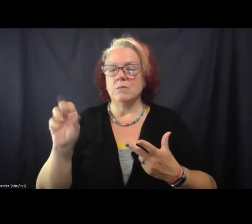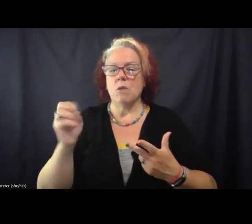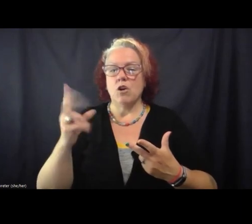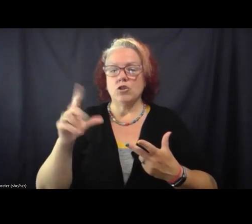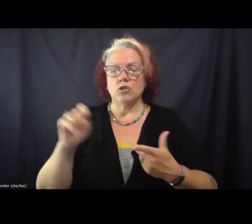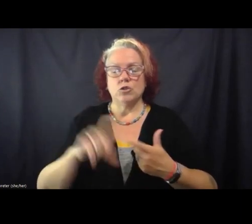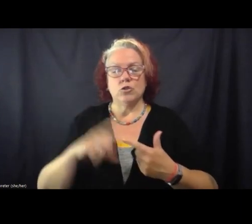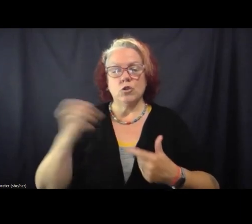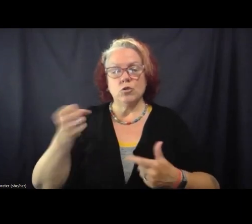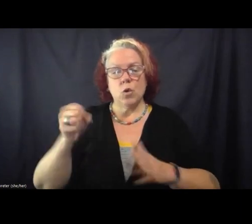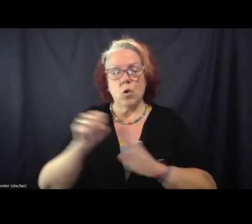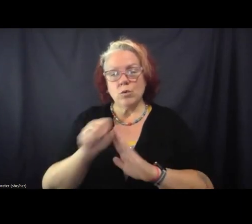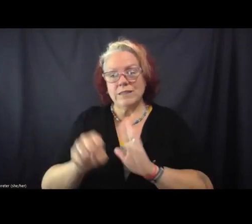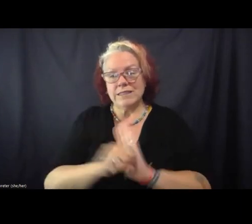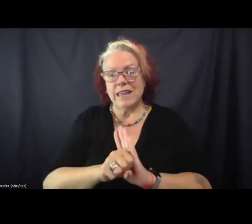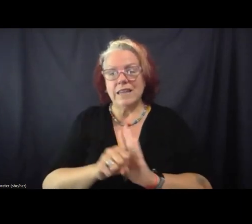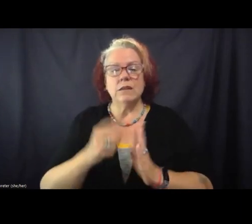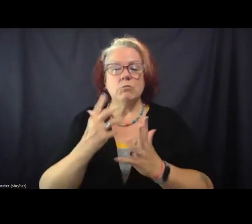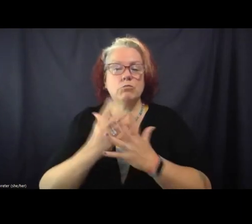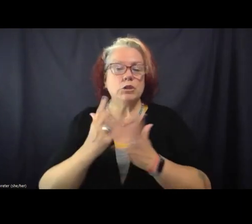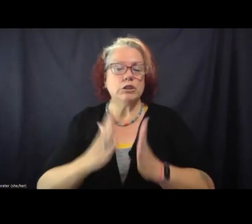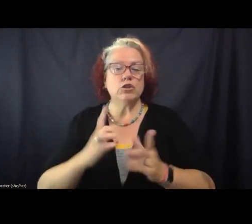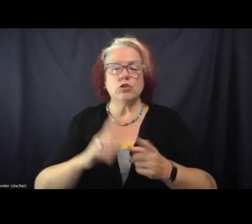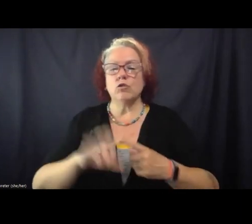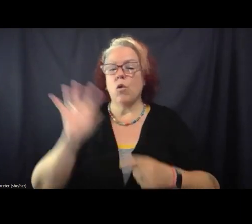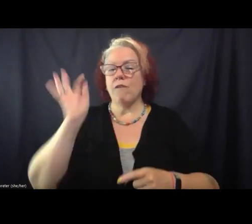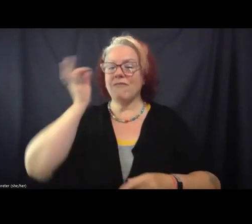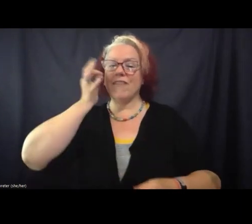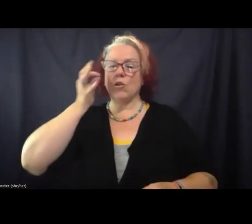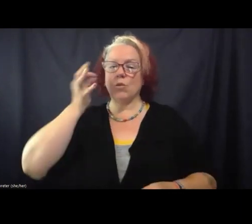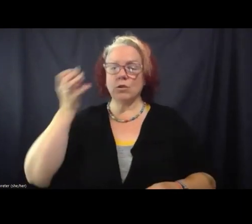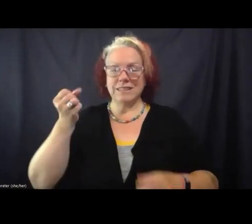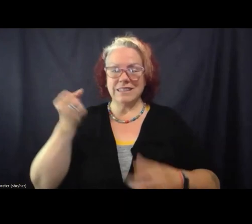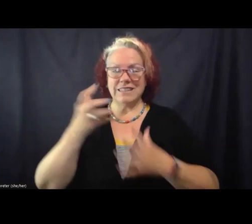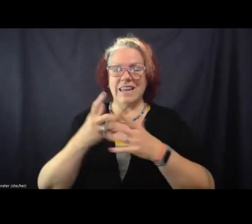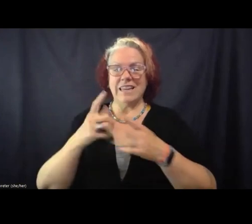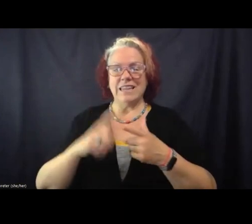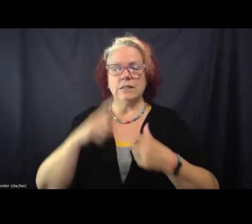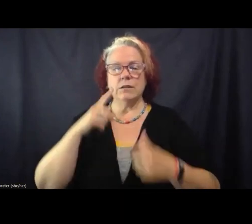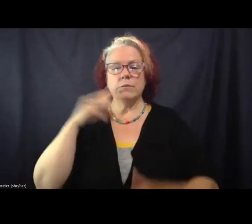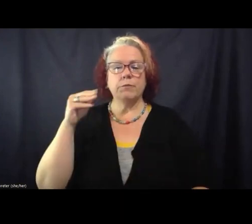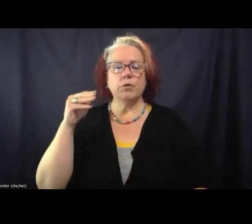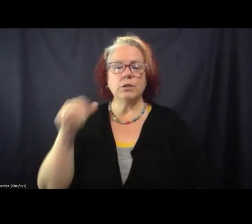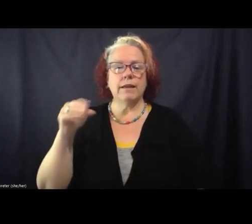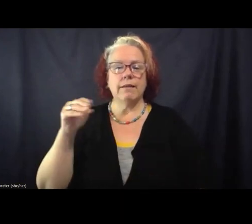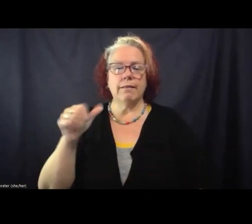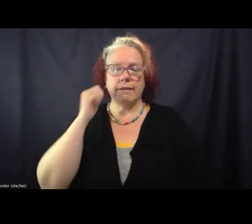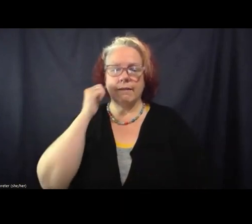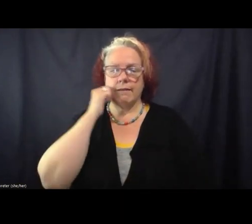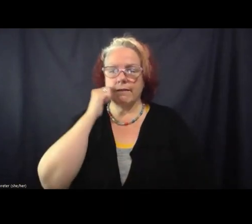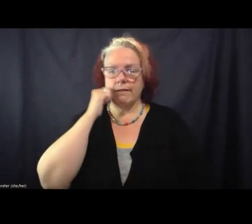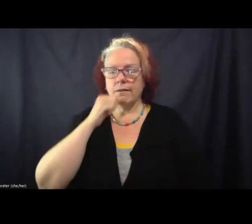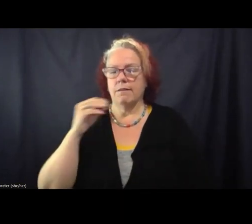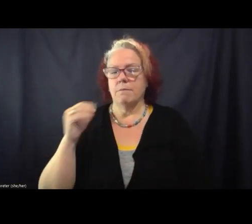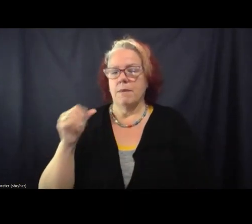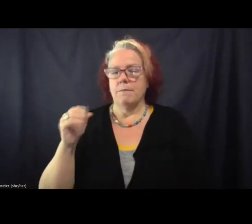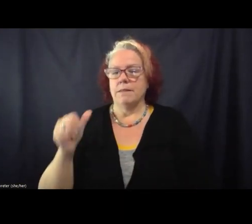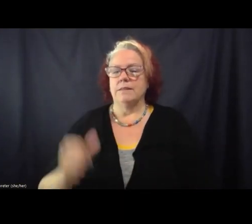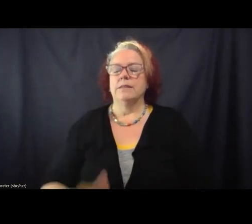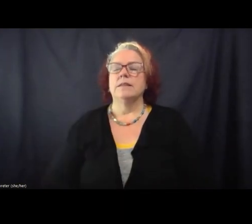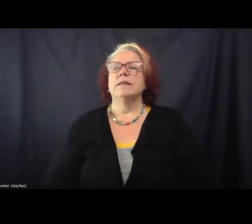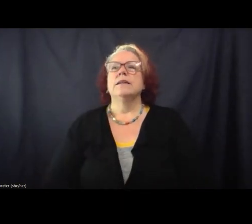or federal detainees at those county jails for per diem payments. All of this